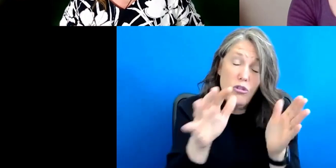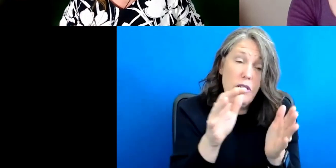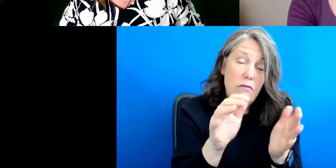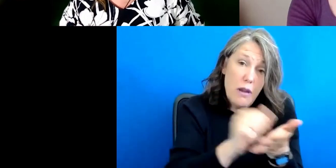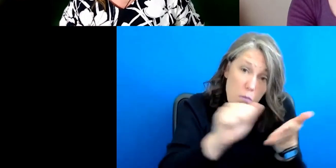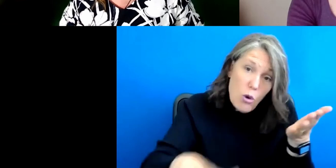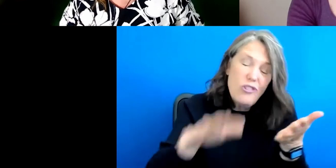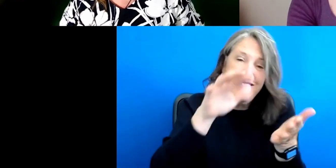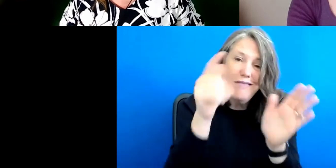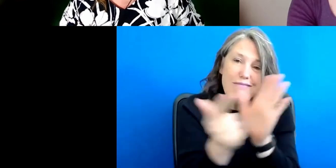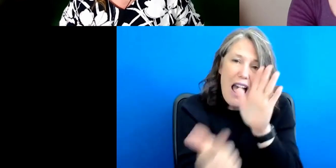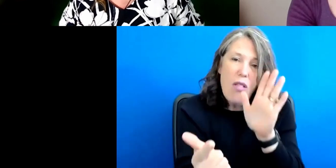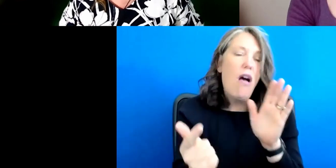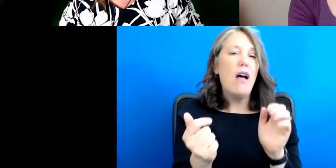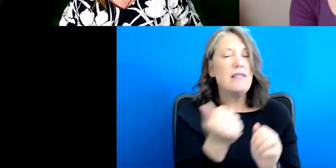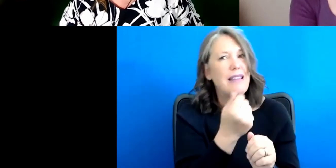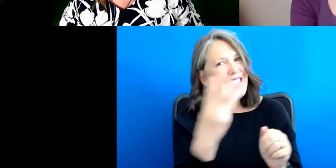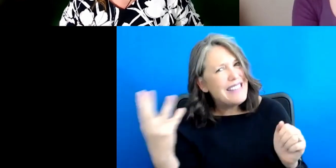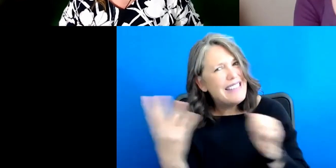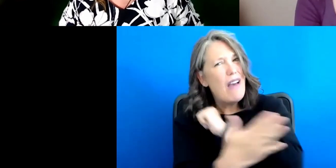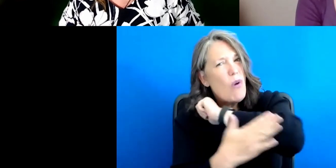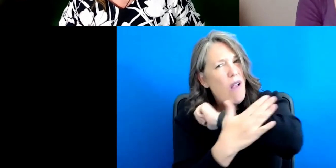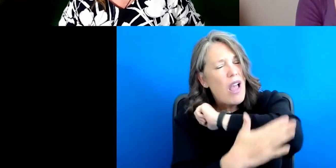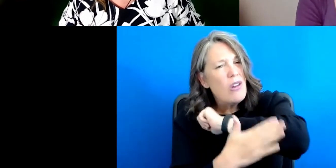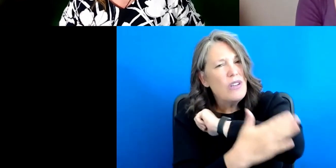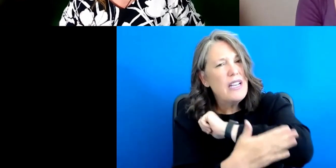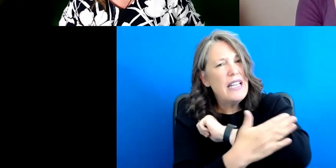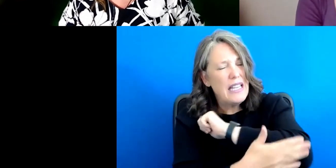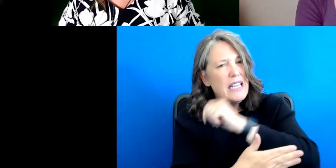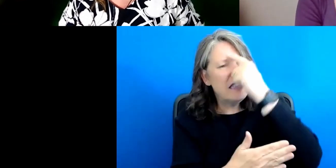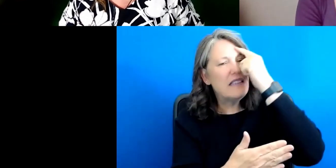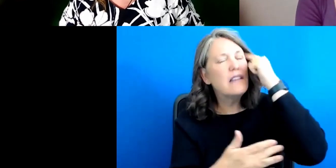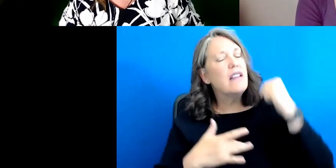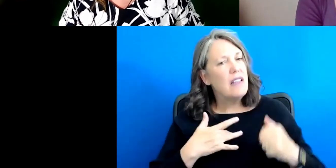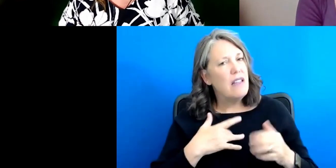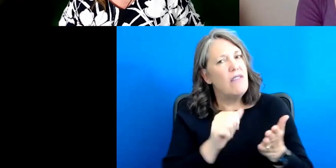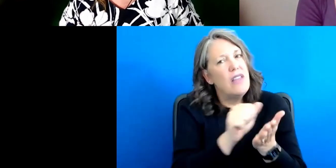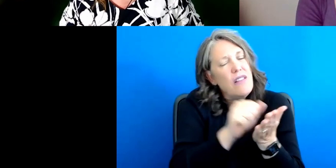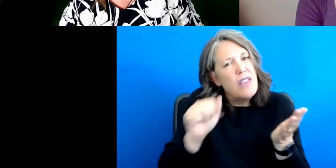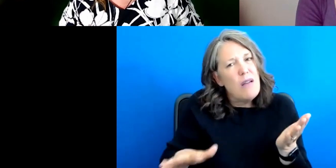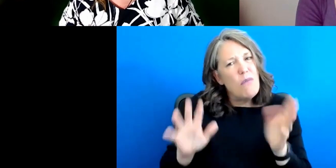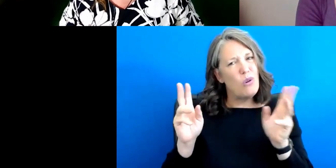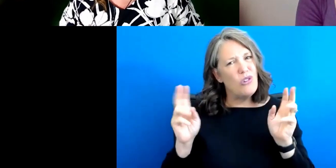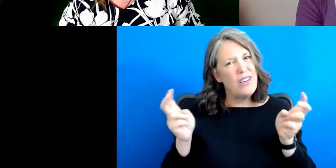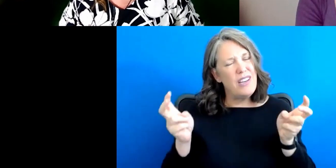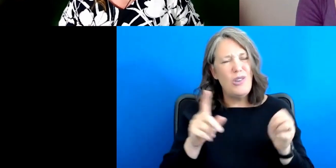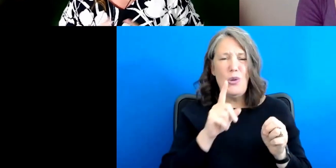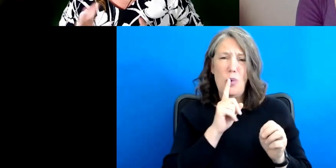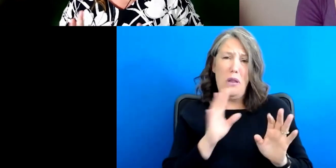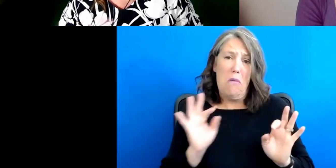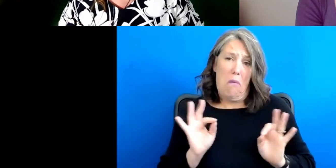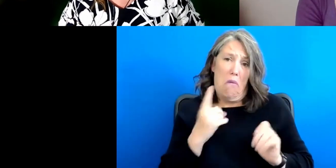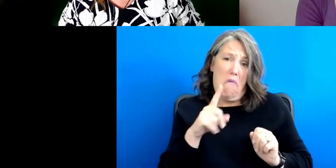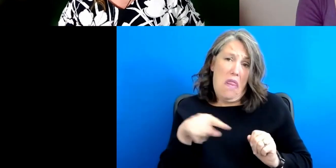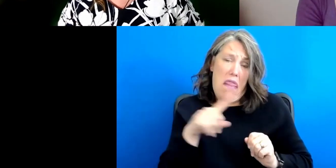know, there was a lot of countries that, that, you know, the abortion issue wasn't, you know, a big deal for them,